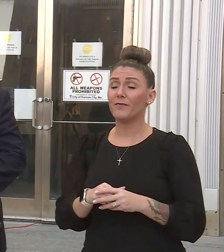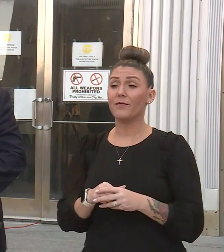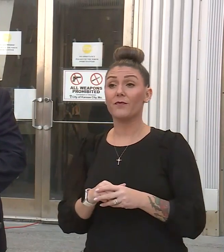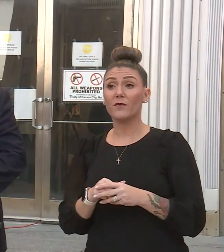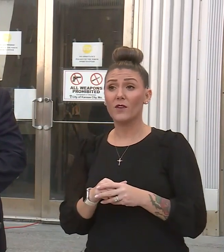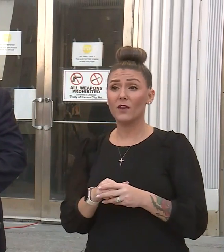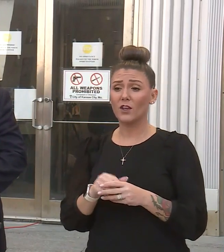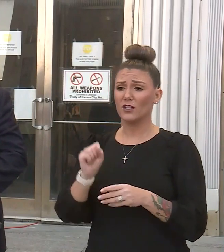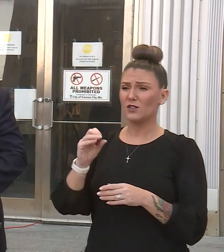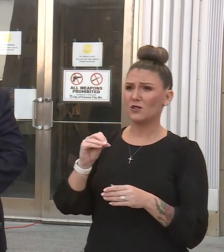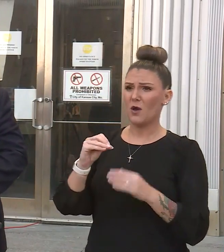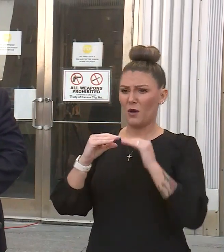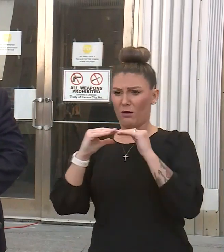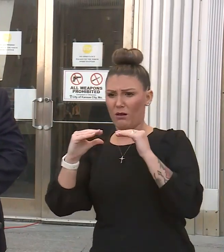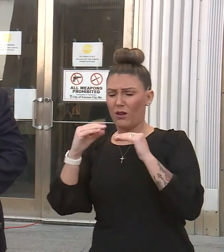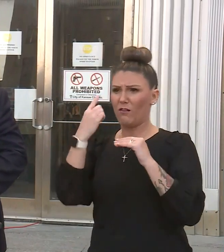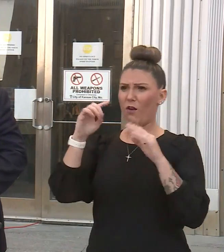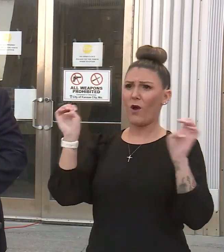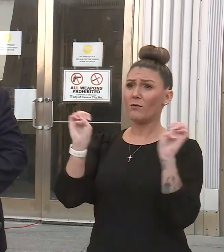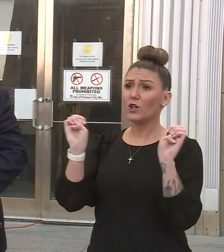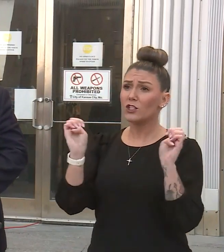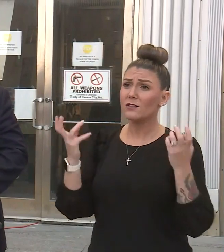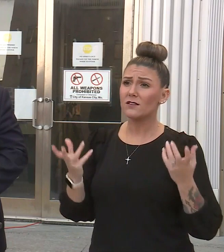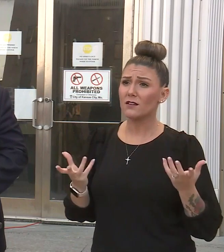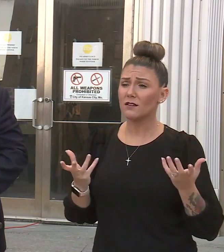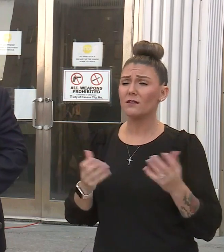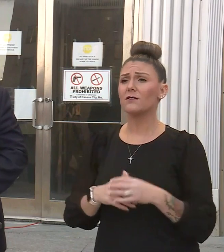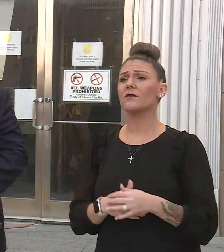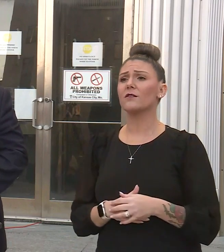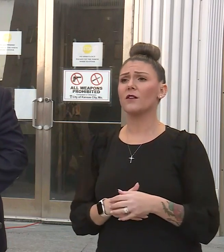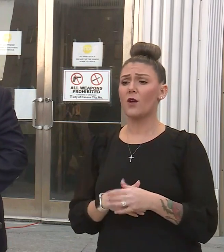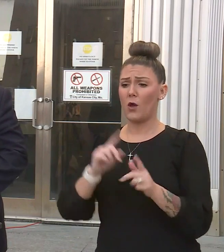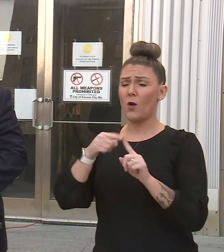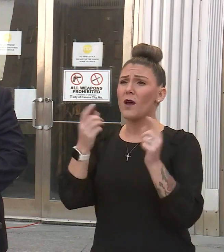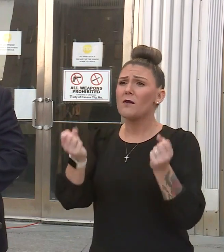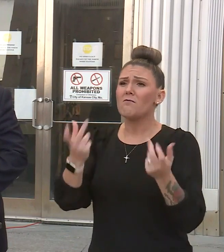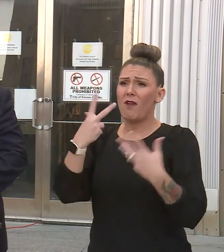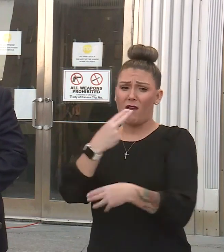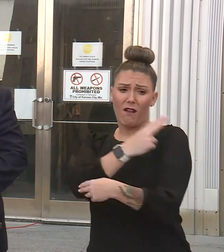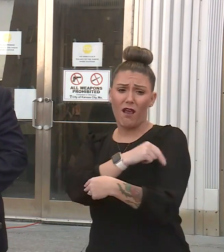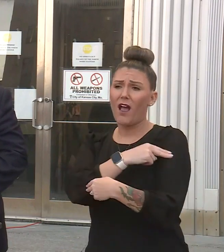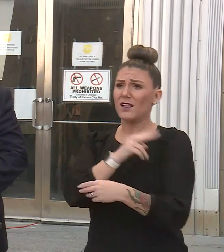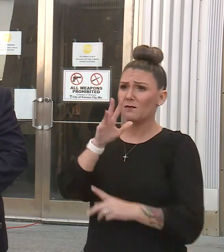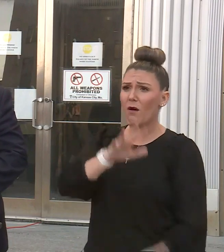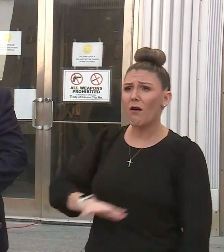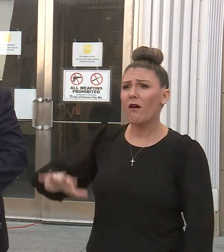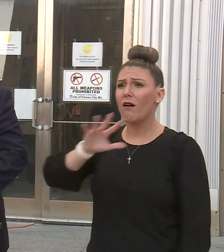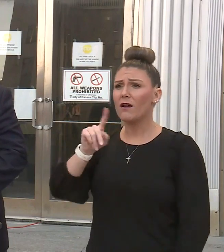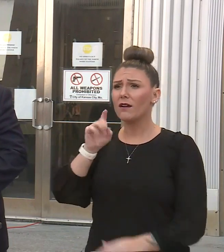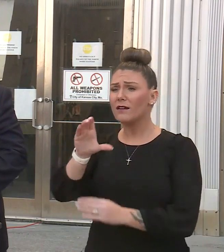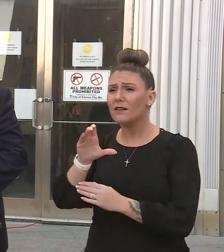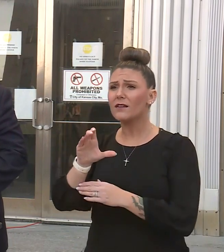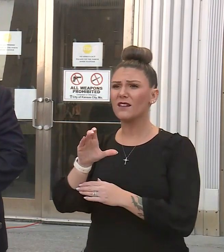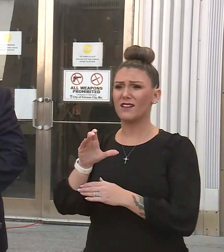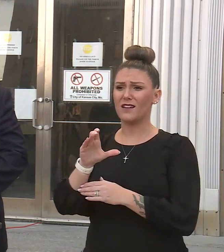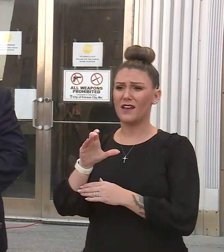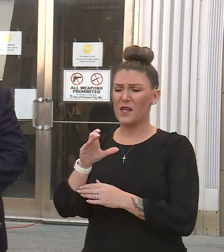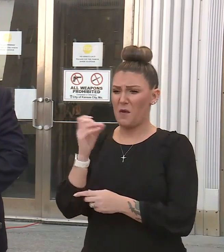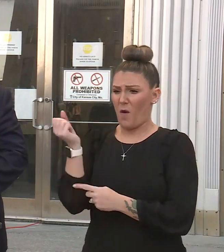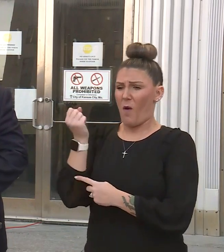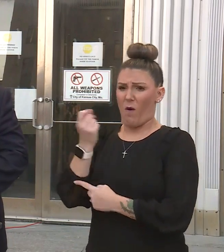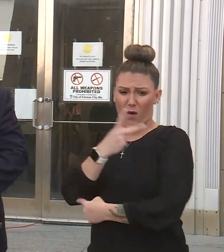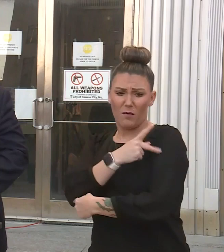stabilizing for an emergency. When we have multiple hospitals around the area that are holding